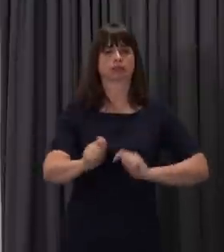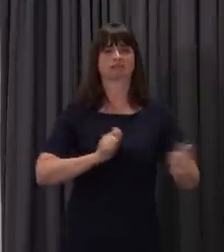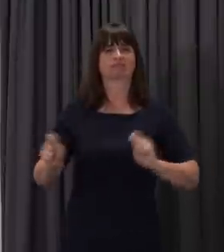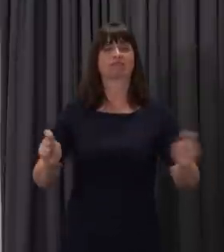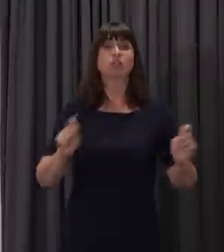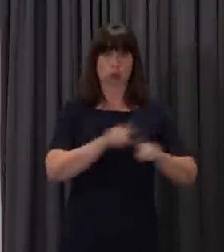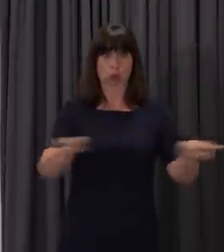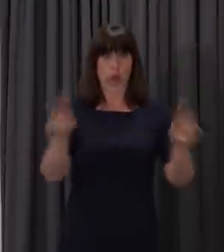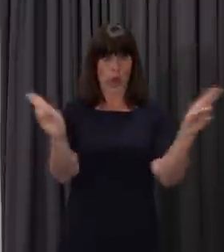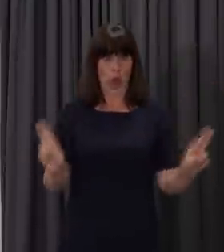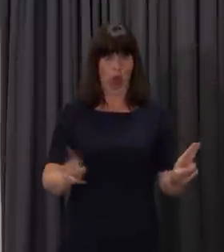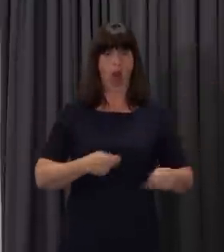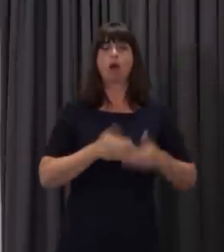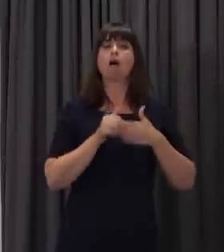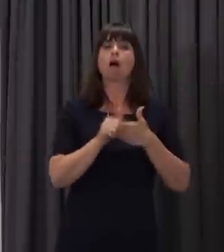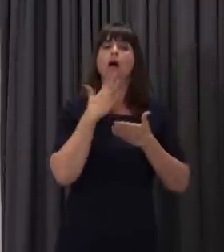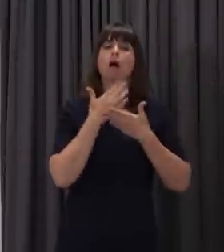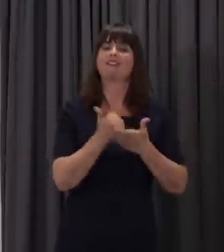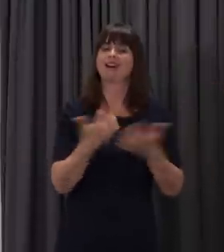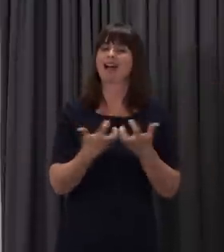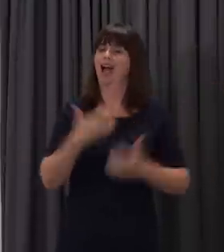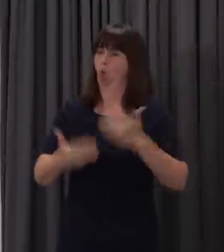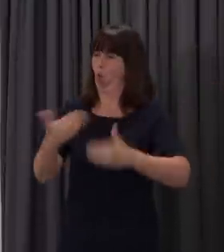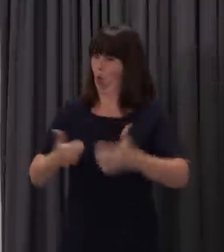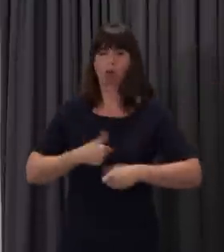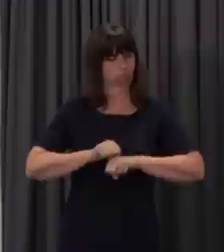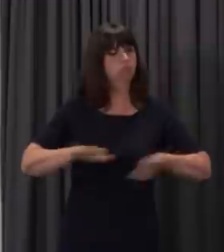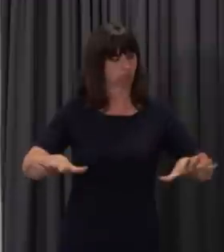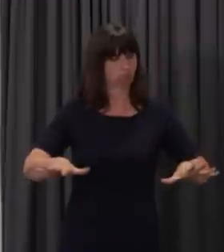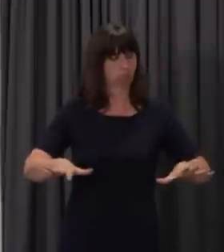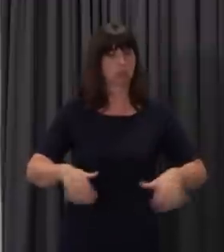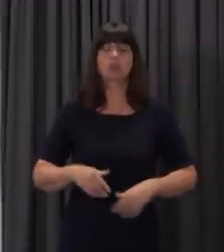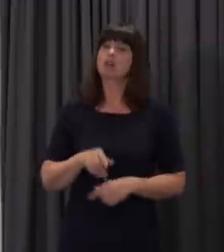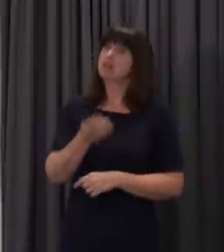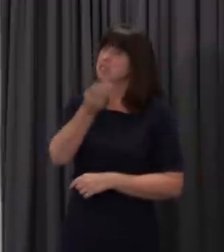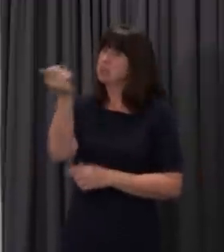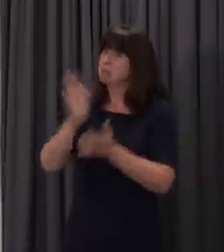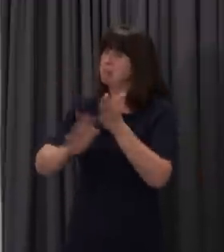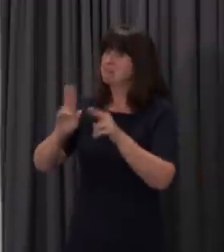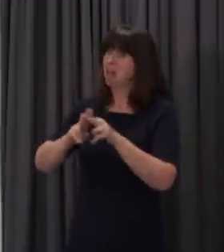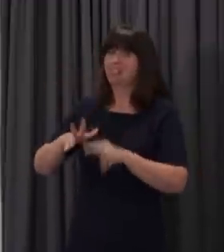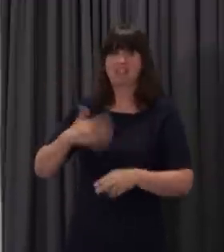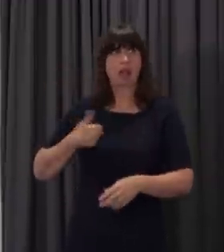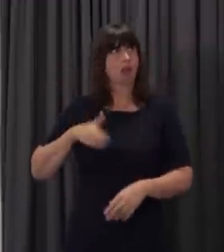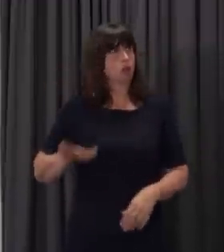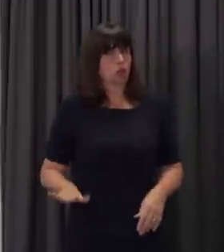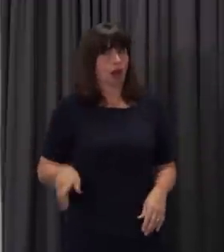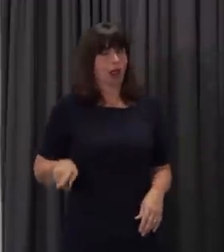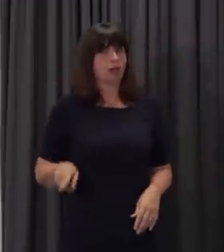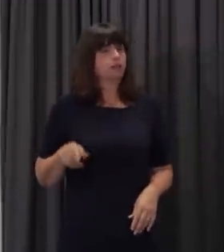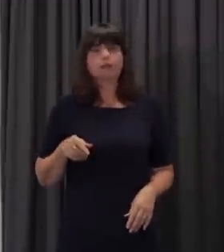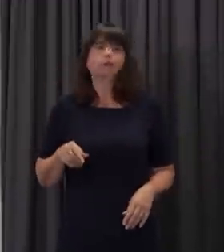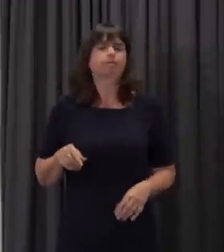schools. And again, we will respect the needs, the wishes of parents who feel perhaps their child